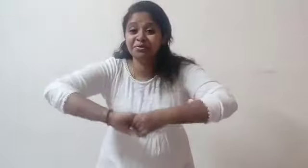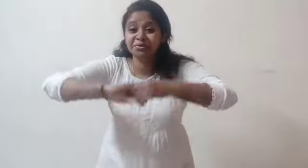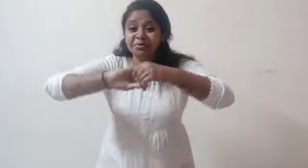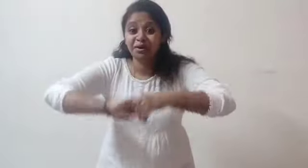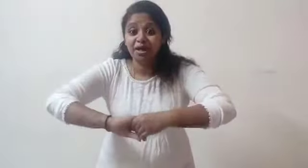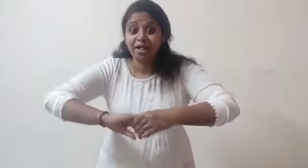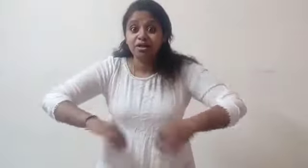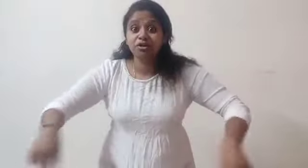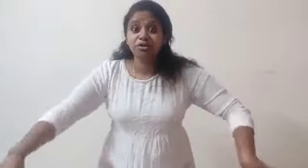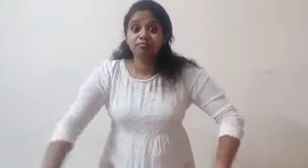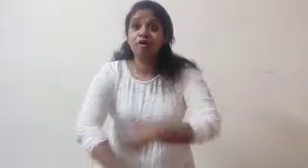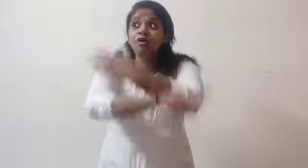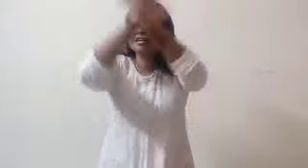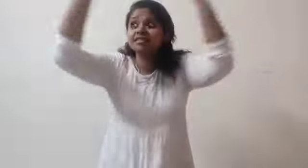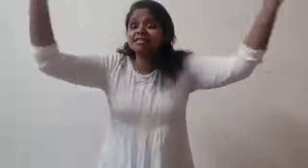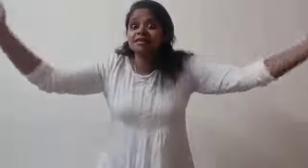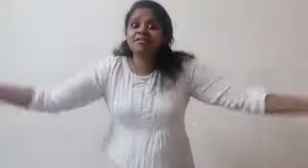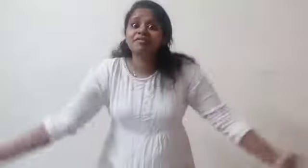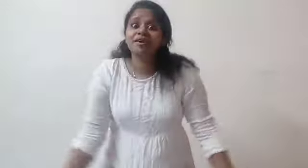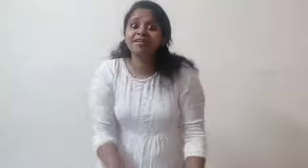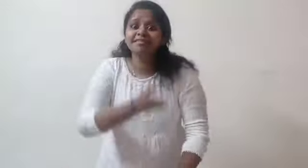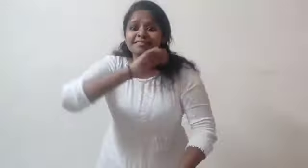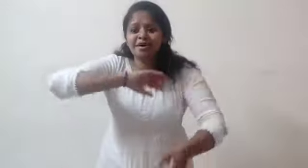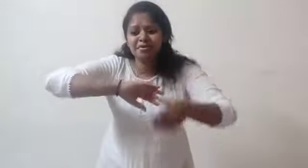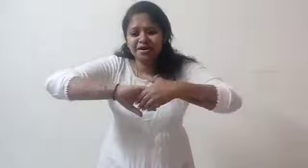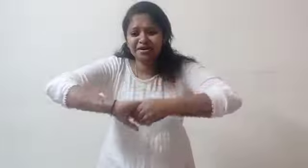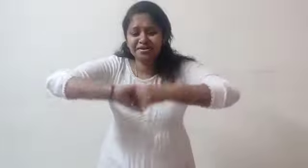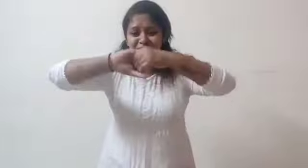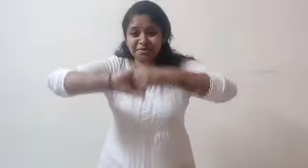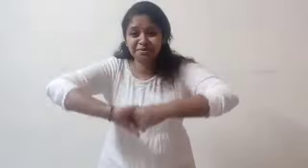Good morning dear friends, how are you?